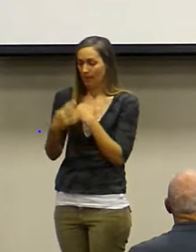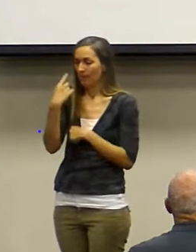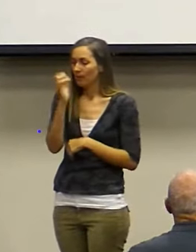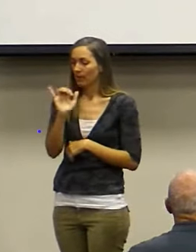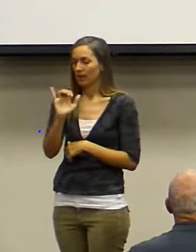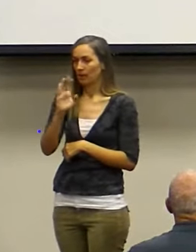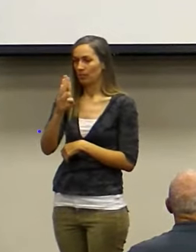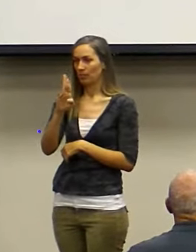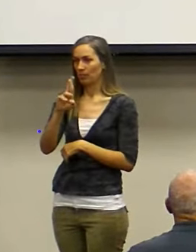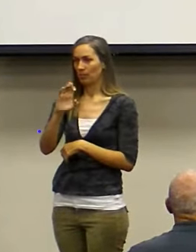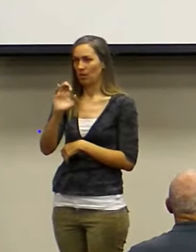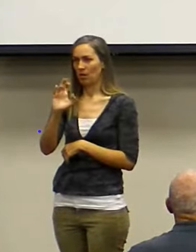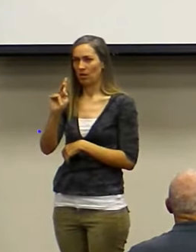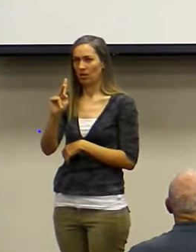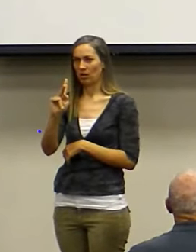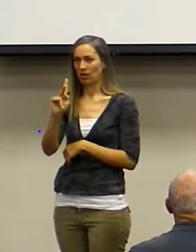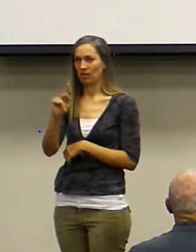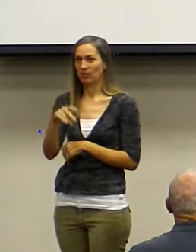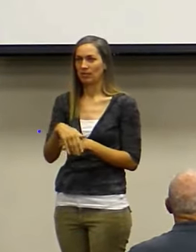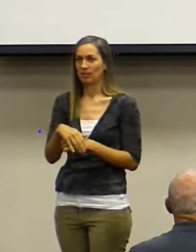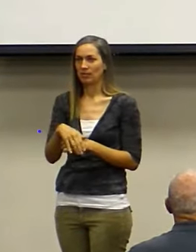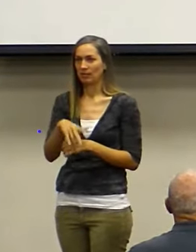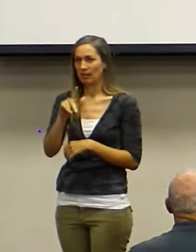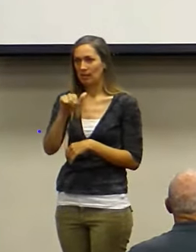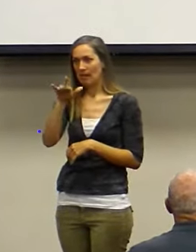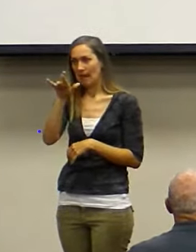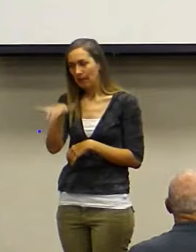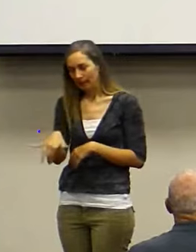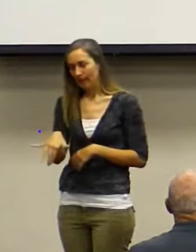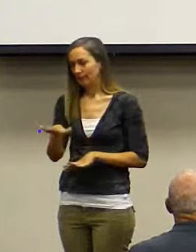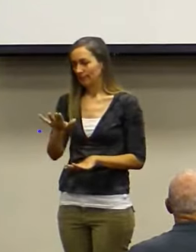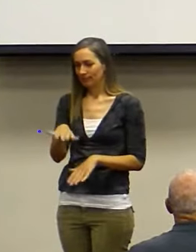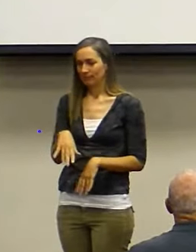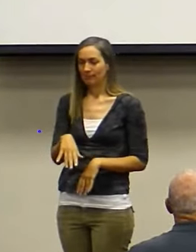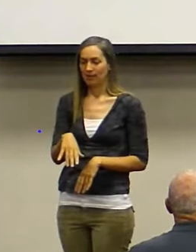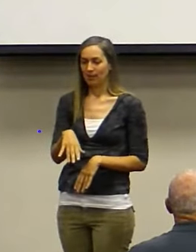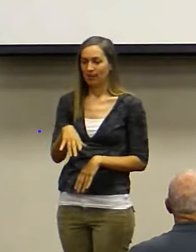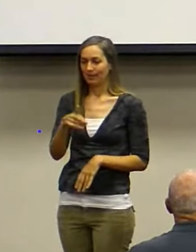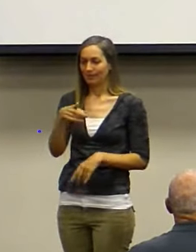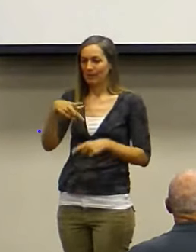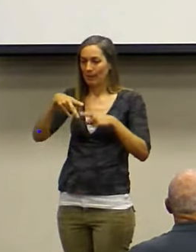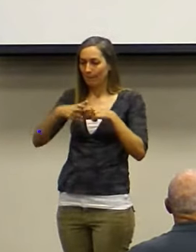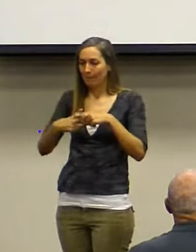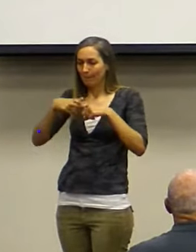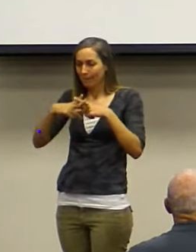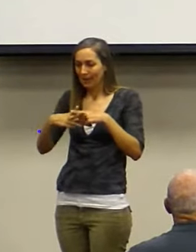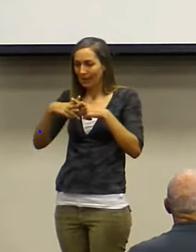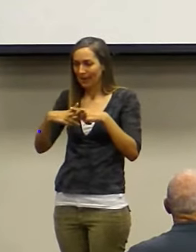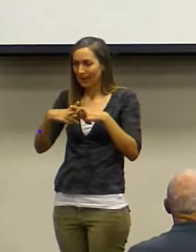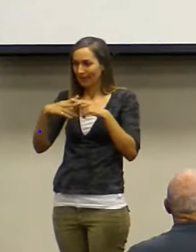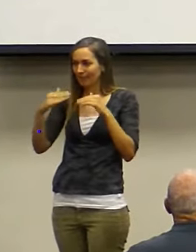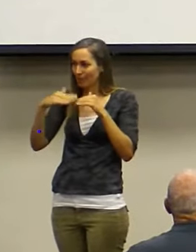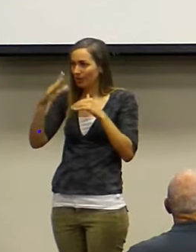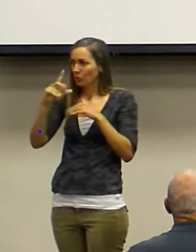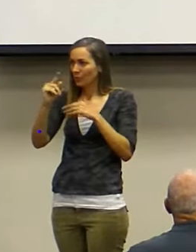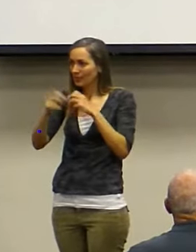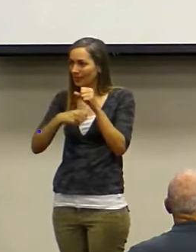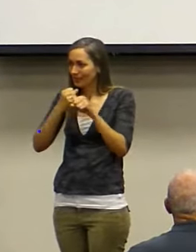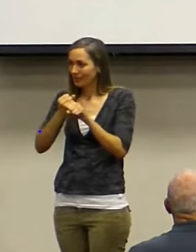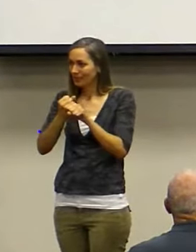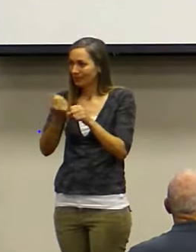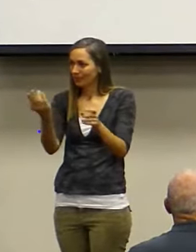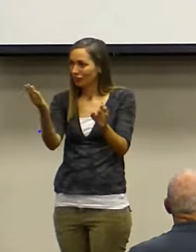Wow. I forgot your name, Larry. Looks like Larry. A mechanic for 20 plus years. Closing down shop.